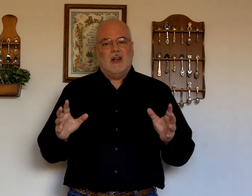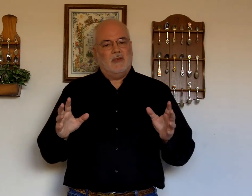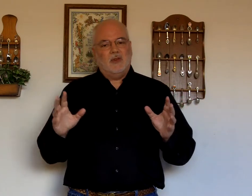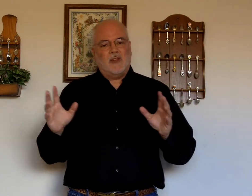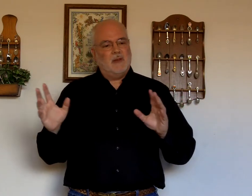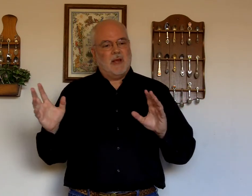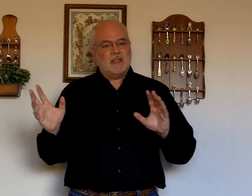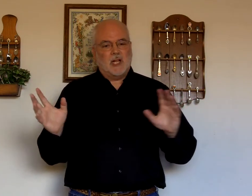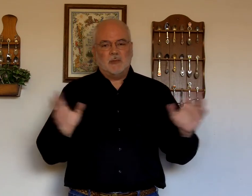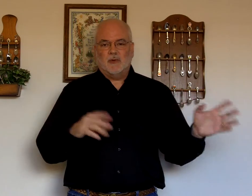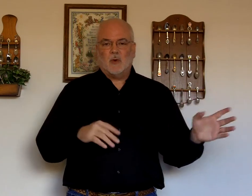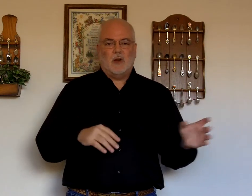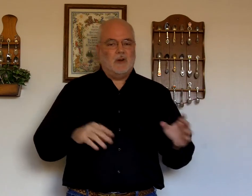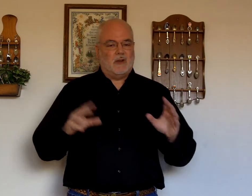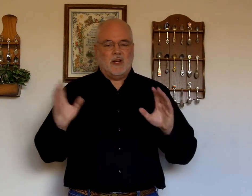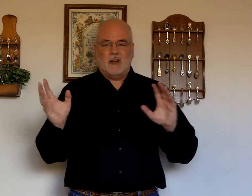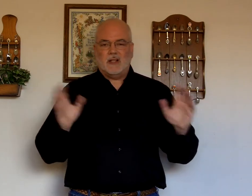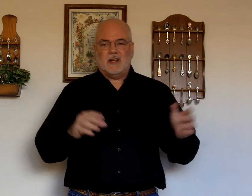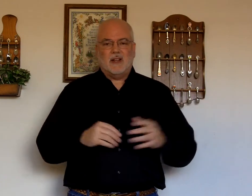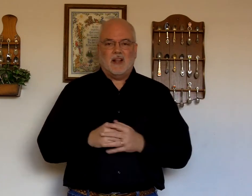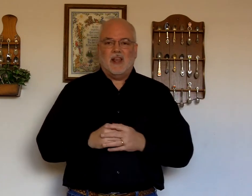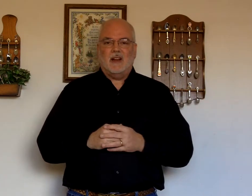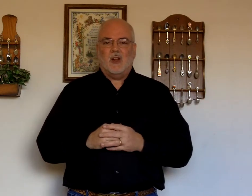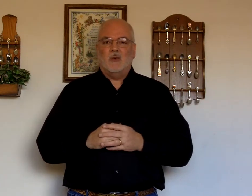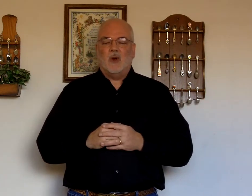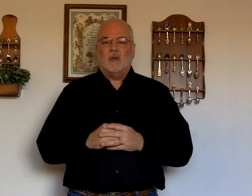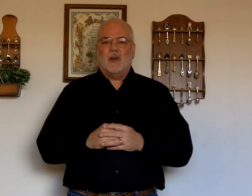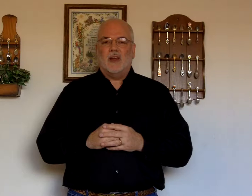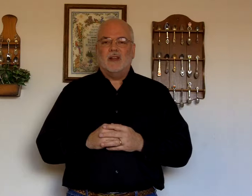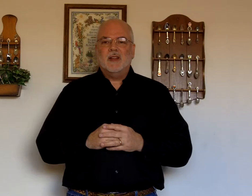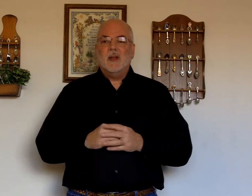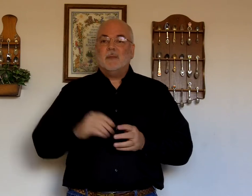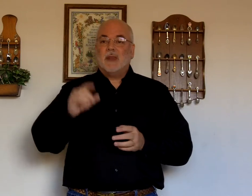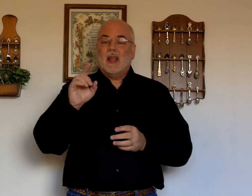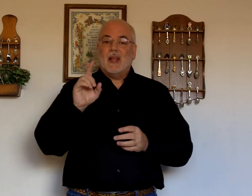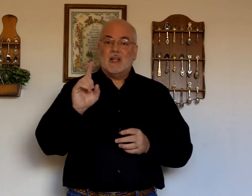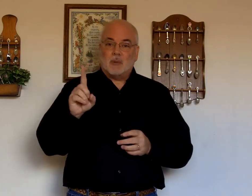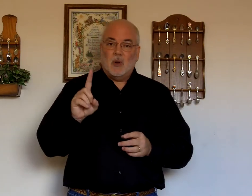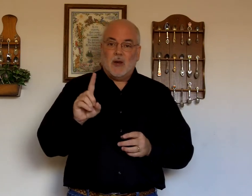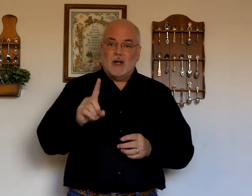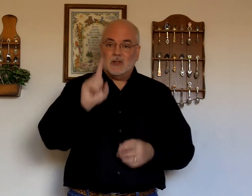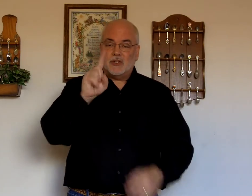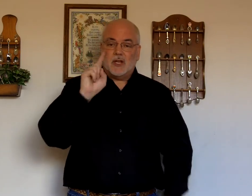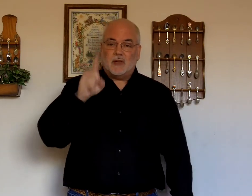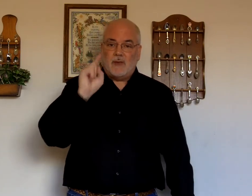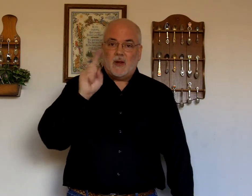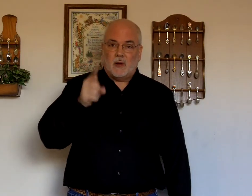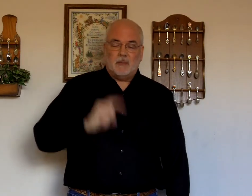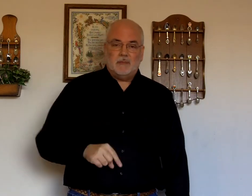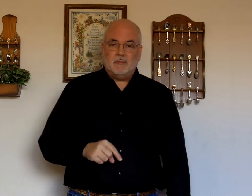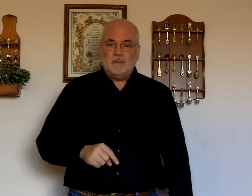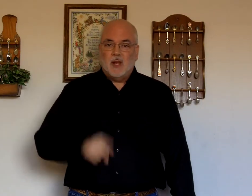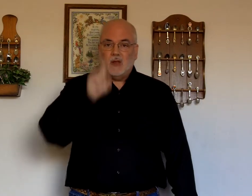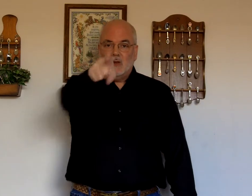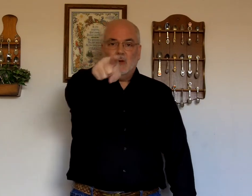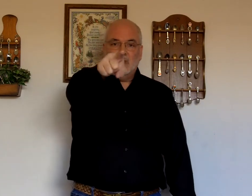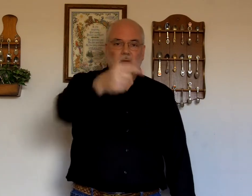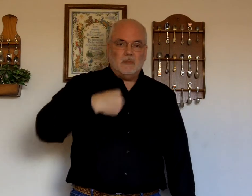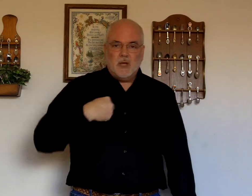if you've seen my signs before, you'll hear this again over and over again. Pronouns are just a finger. You. Me.